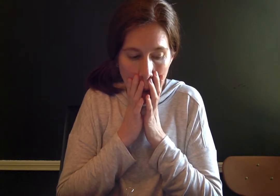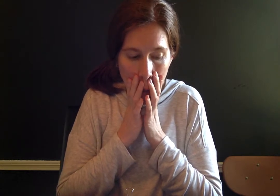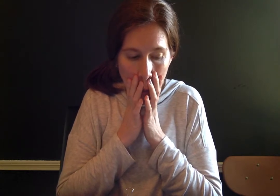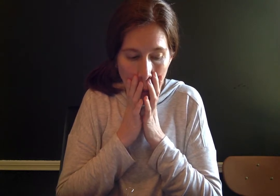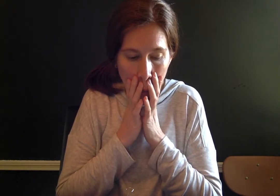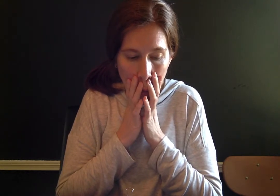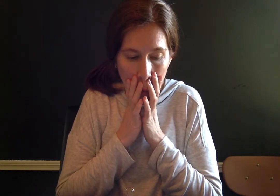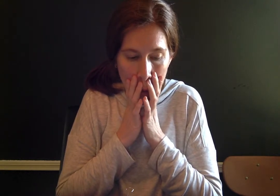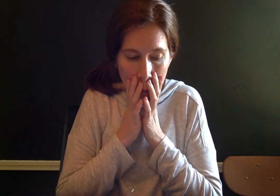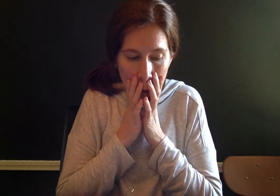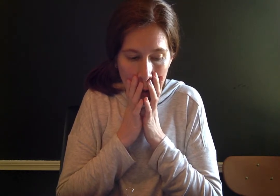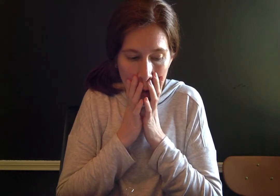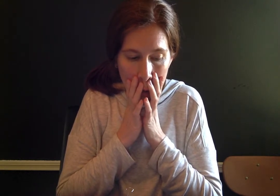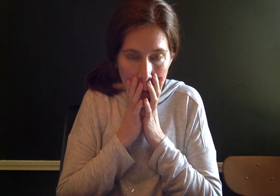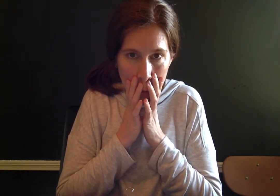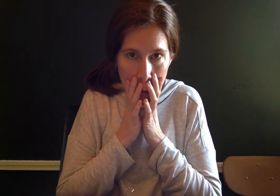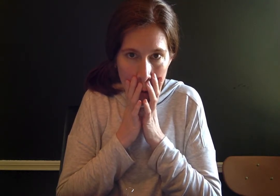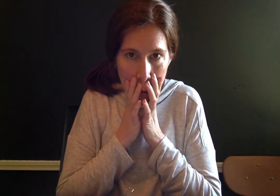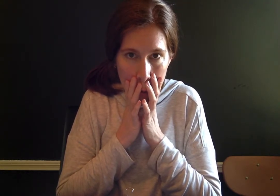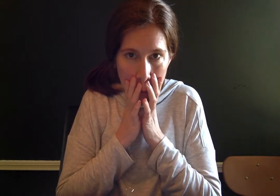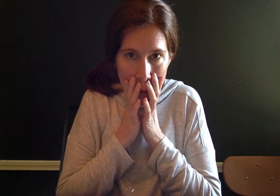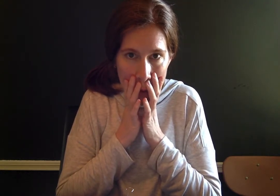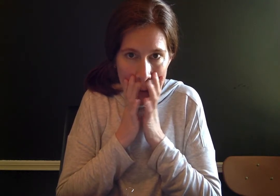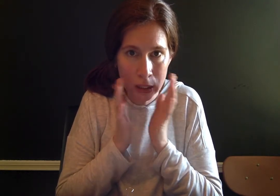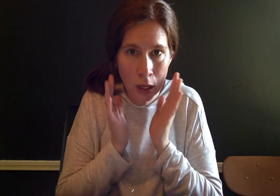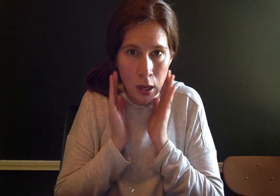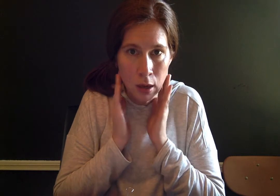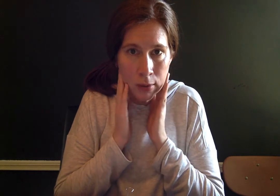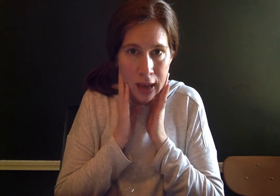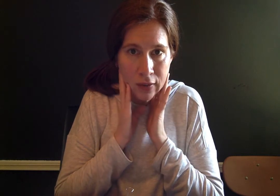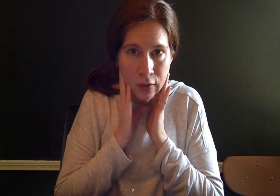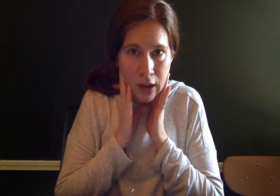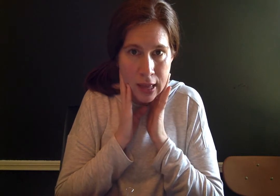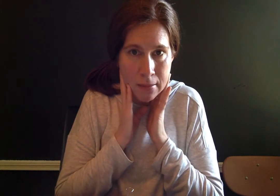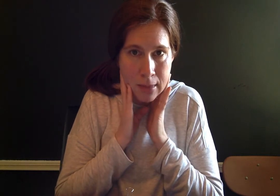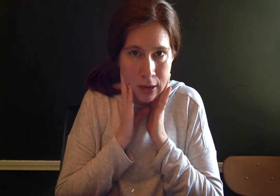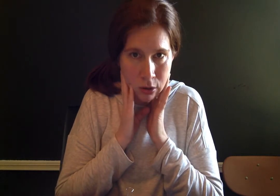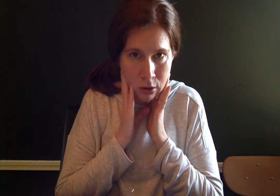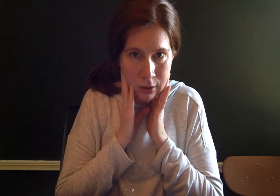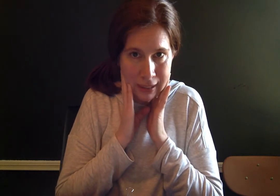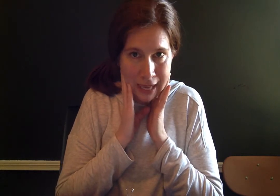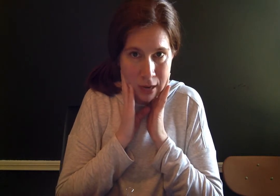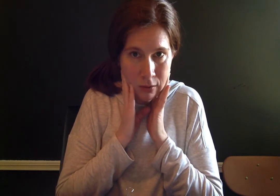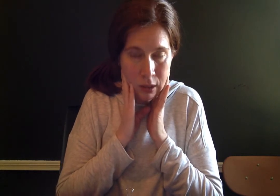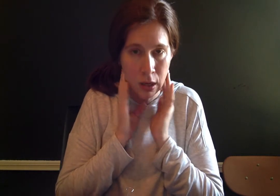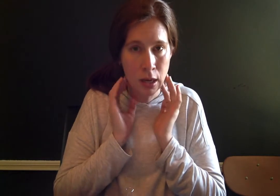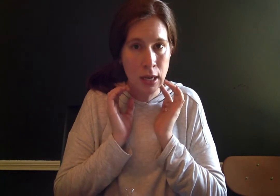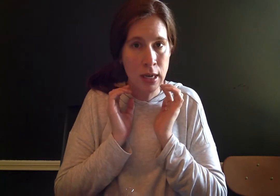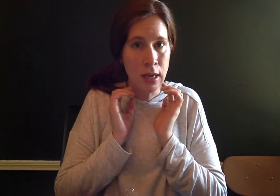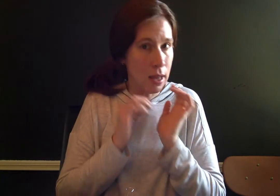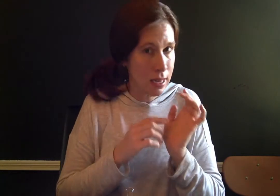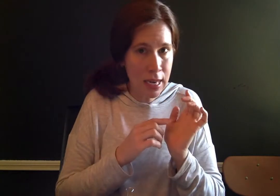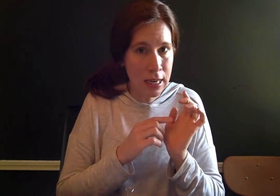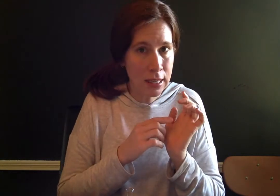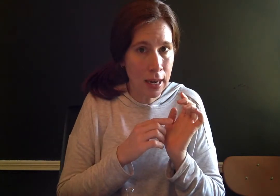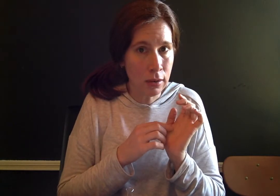oh, I don't think that you can do it. We have to find the middle sound. Not the end sound.